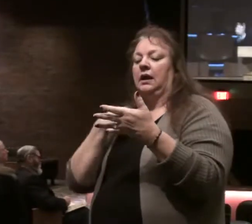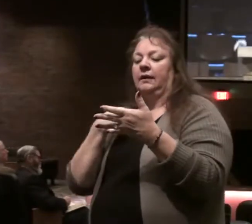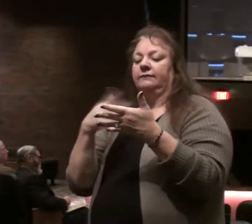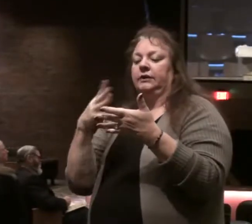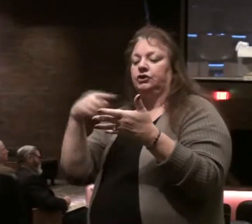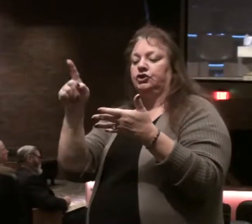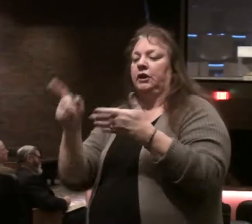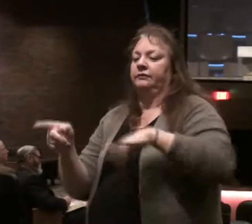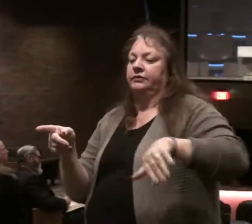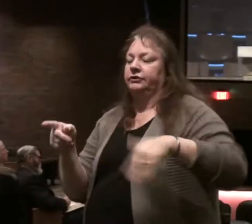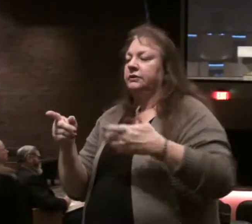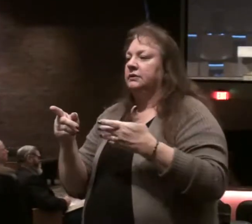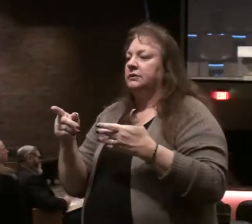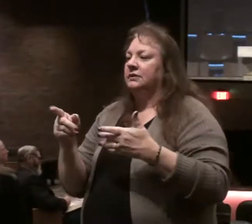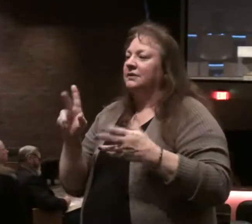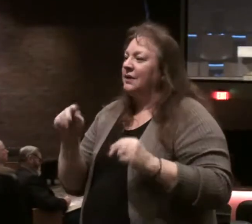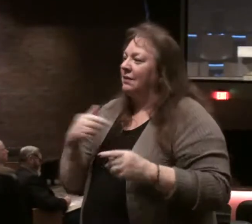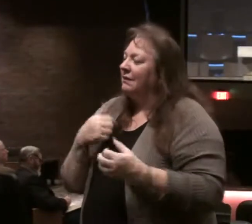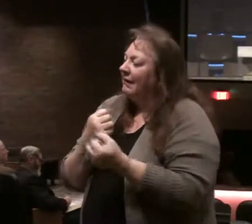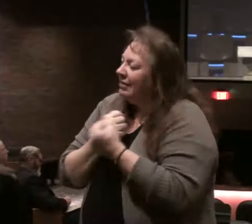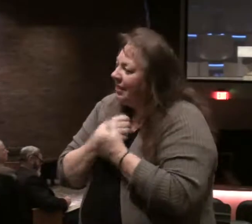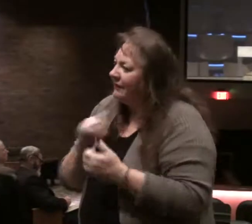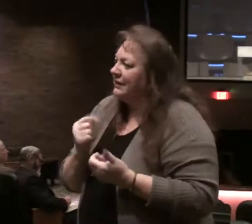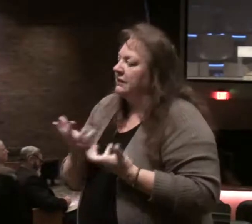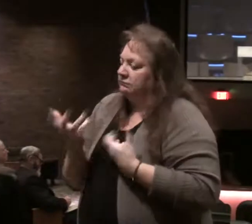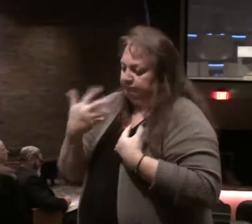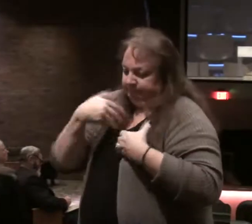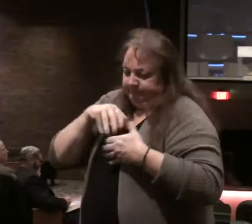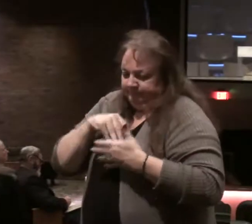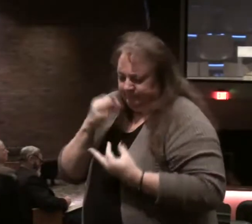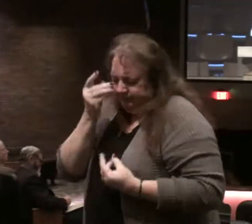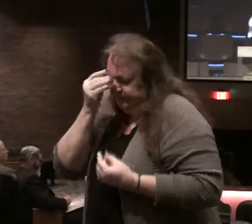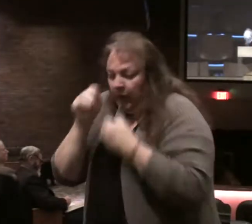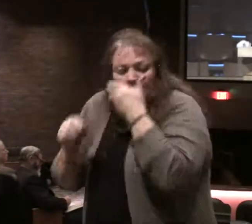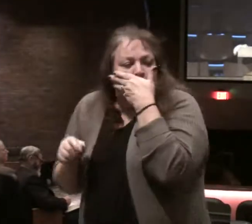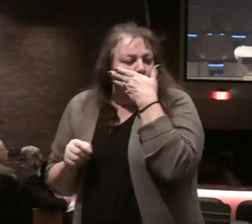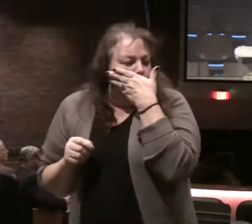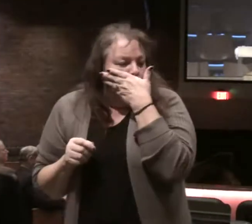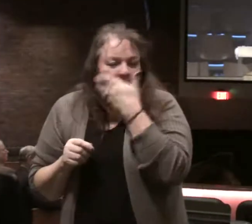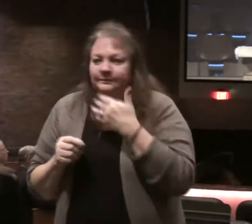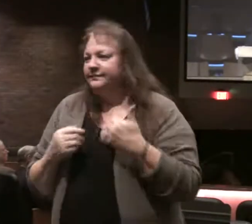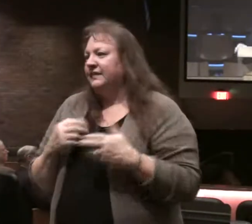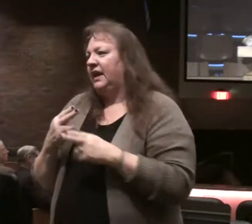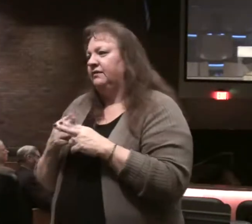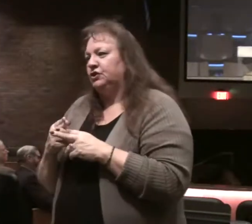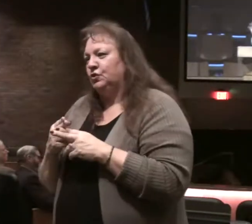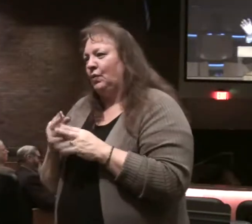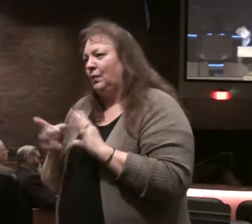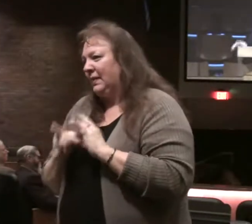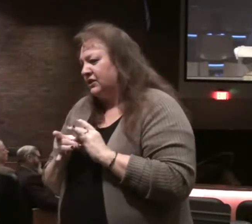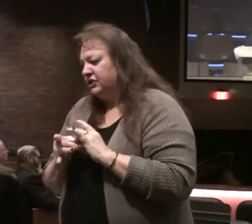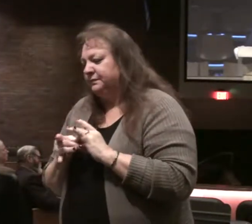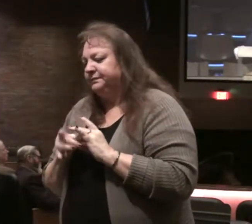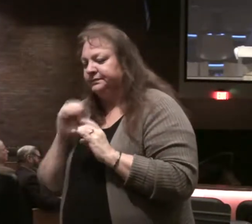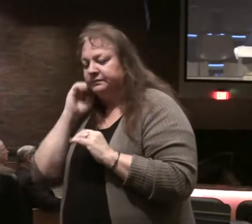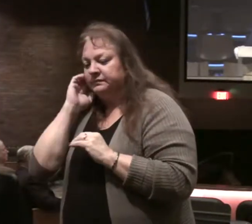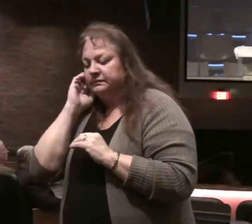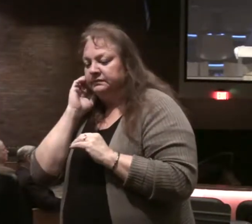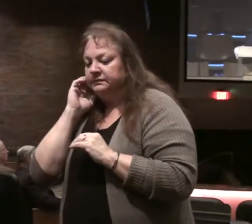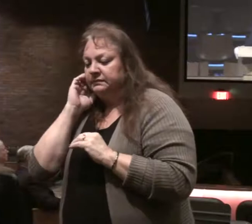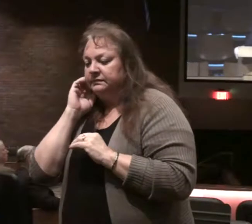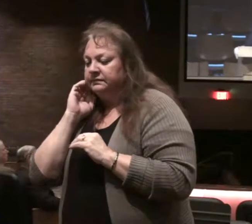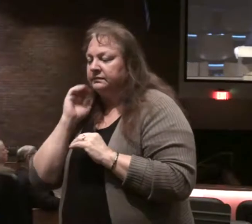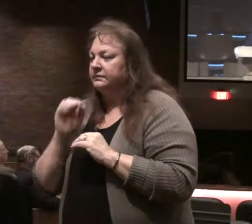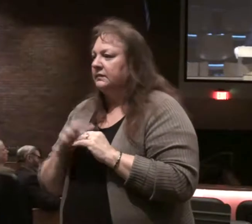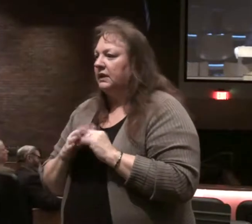it, I'm done with it, move on. I love it, I want it in me, so I can chew it over. And I'm a huge fan of memorization. Now you can turn that